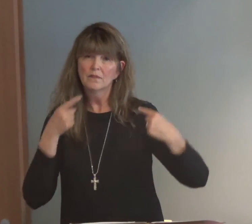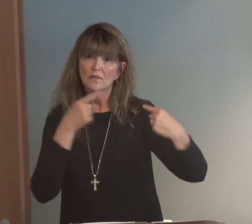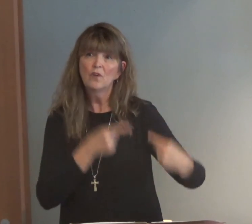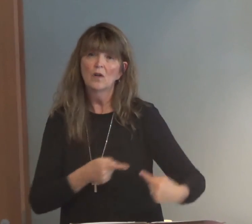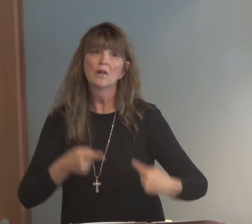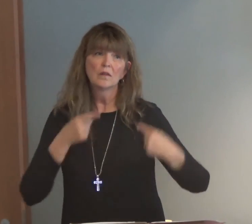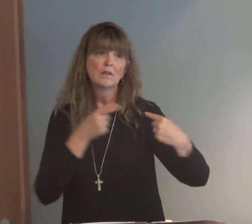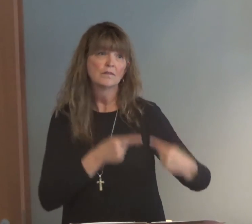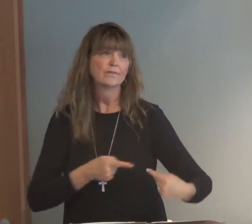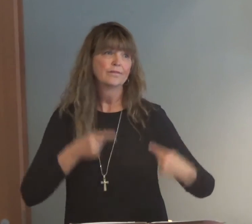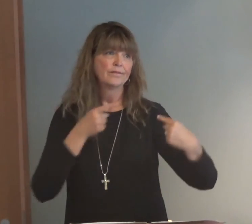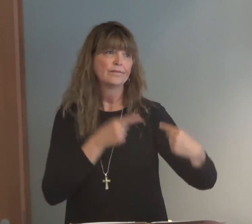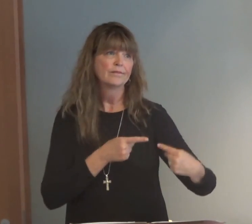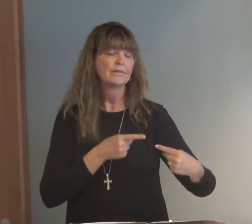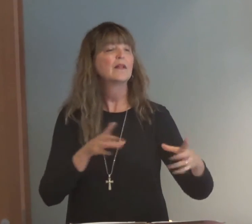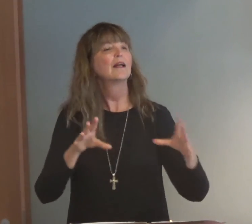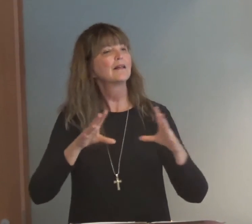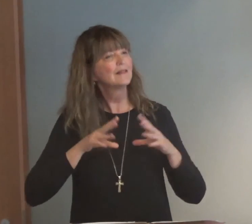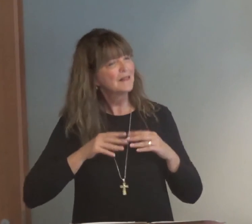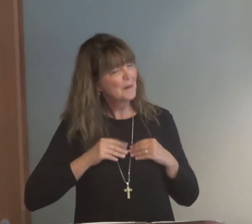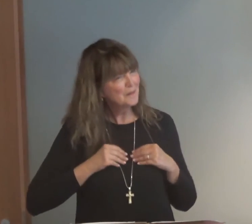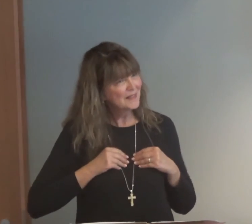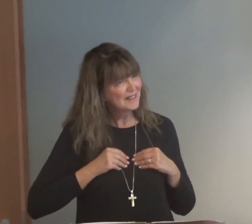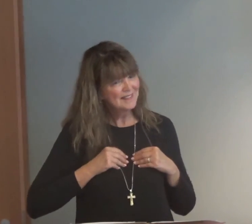Life is a struggle. Accept it.